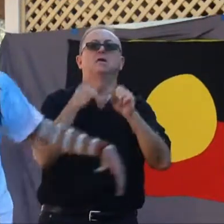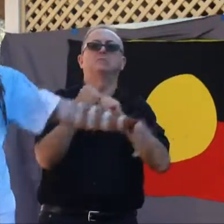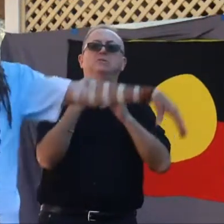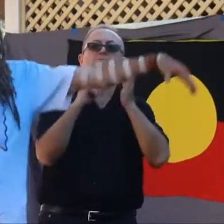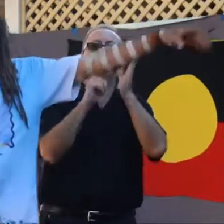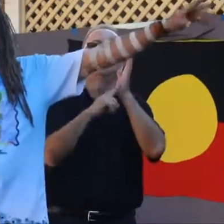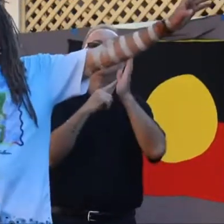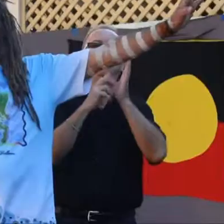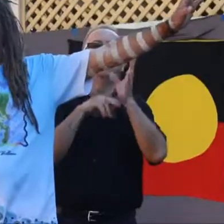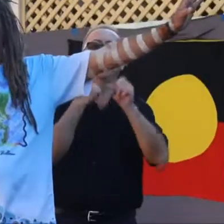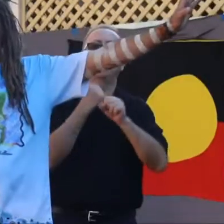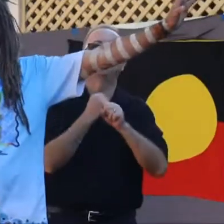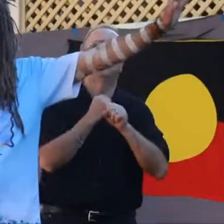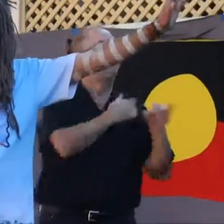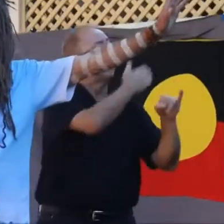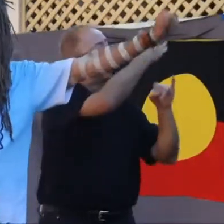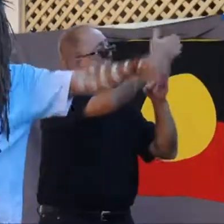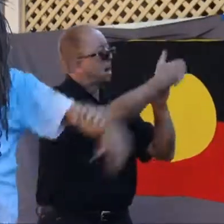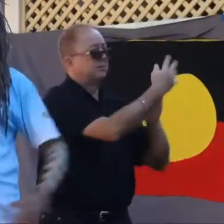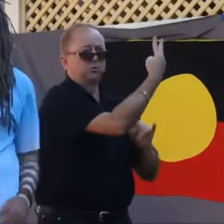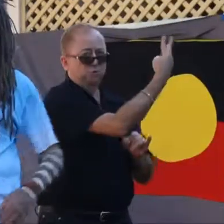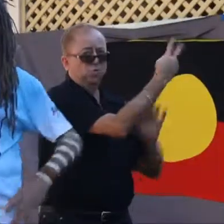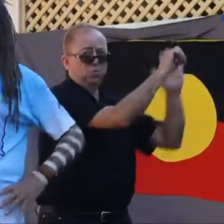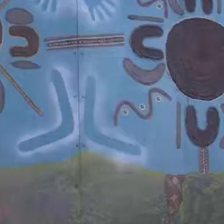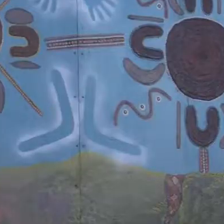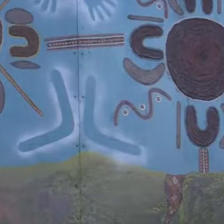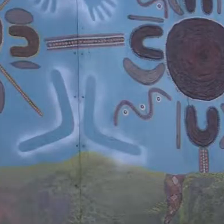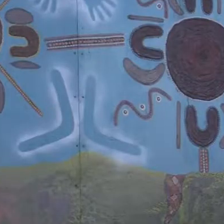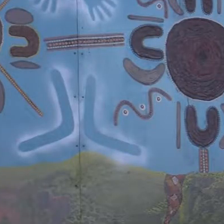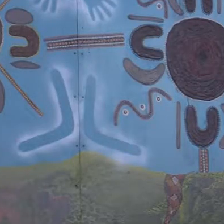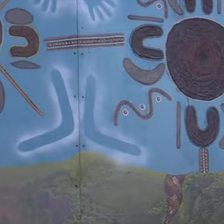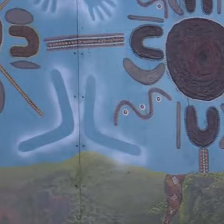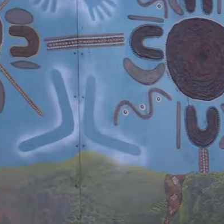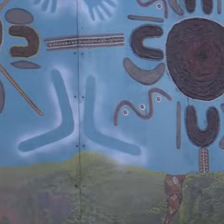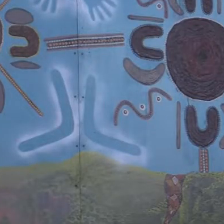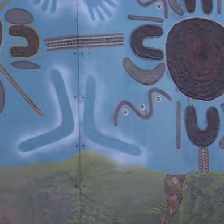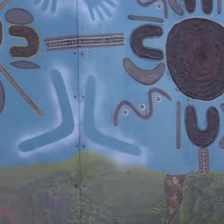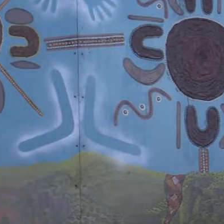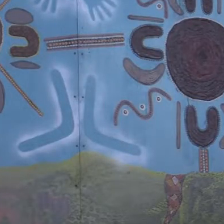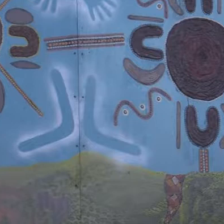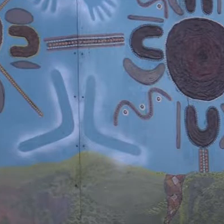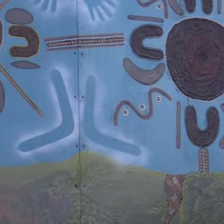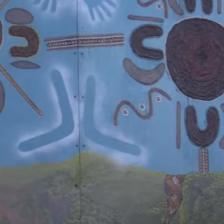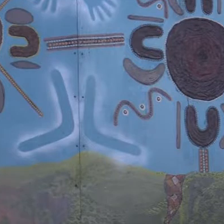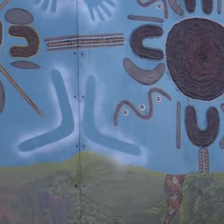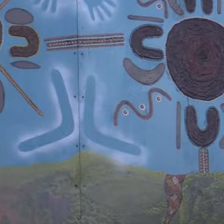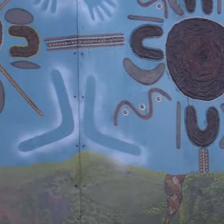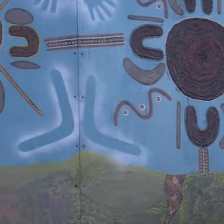The, the last two symbols I put up on the painting represents, uh, the Balagan and the Gungan,